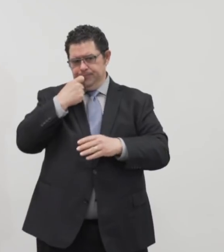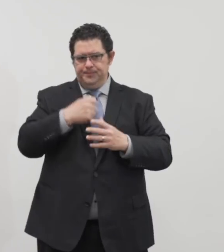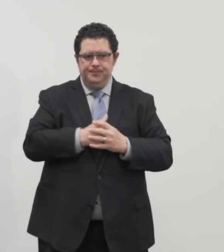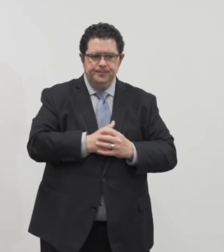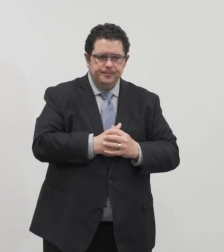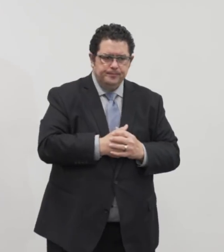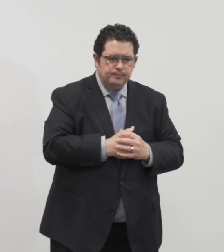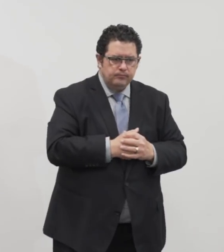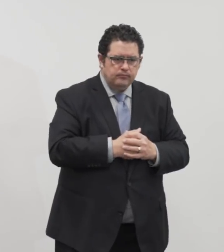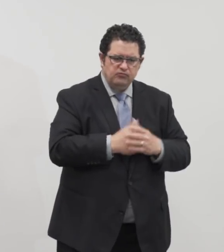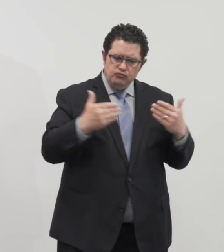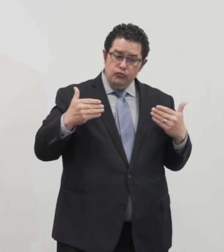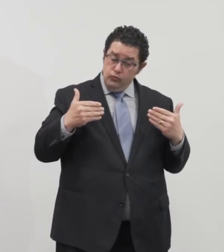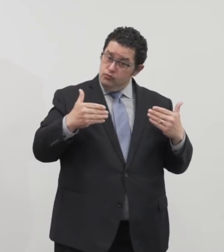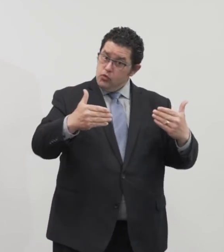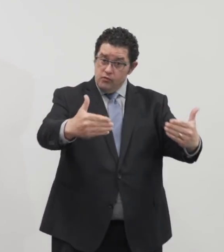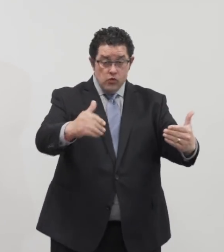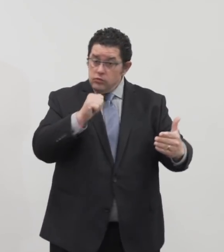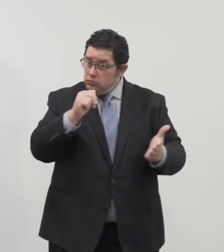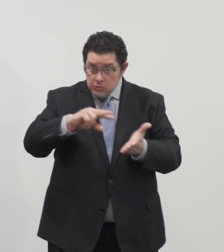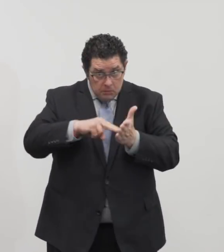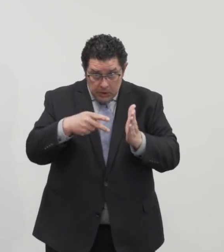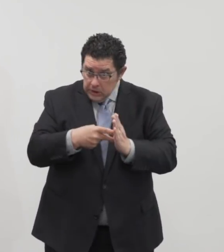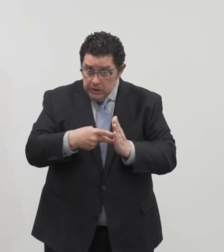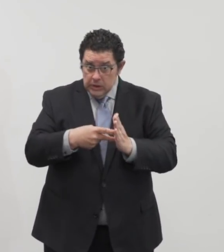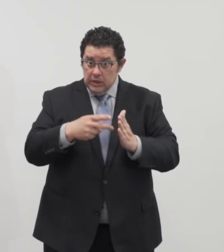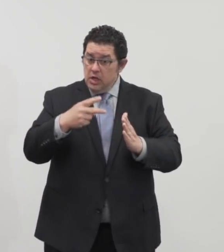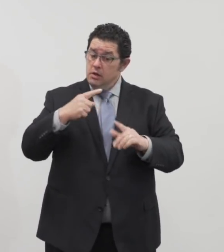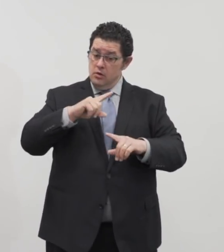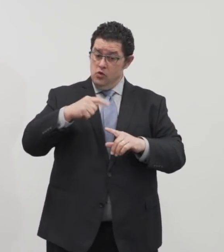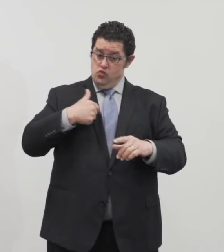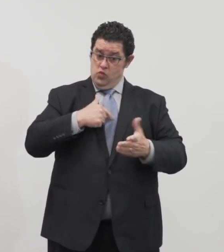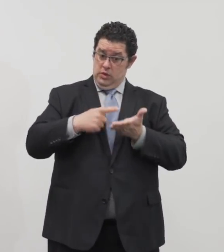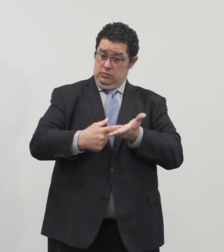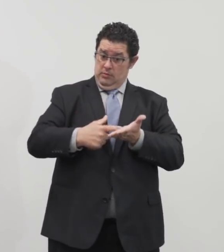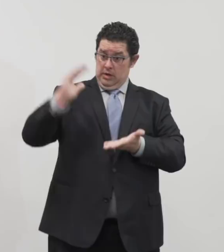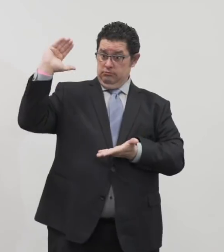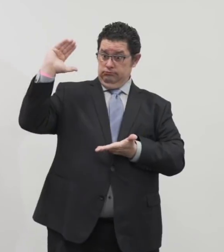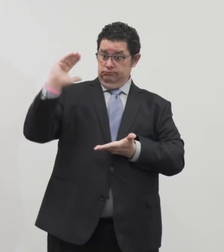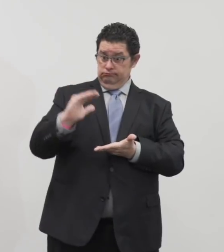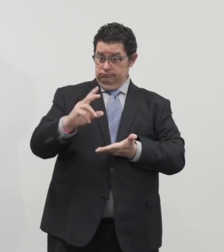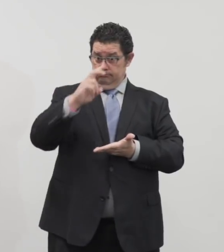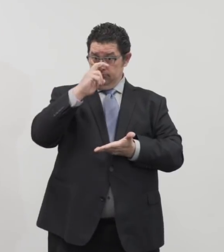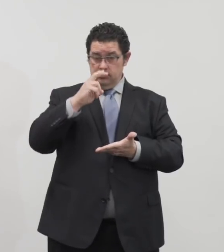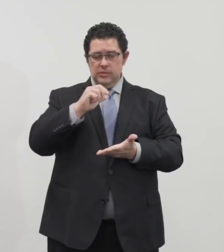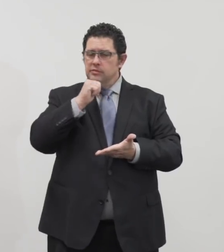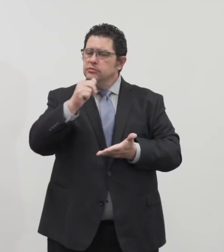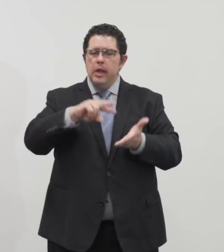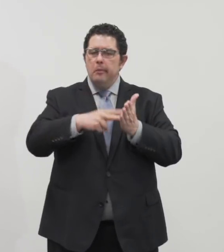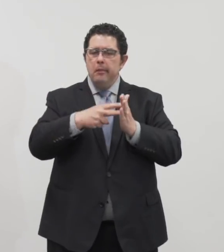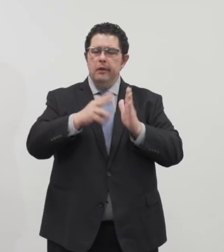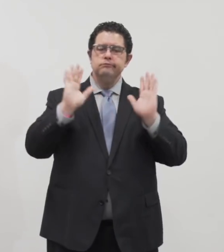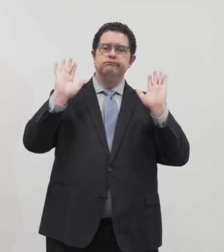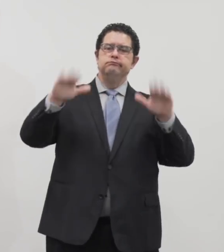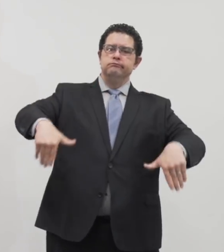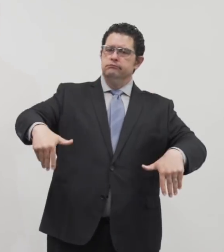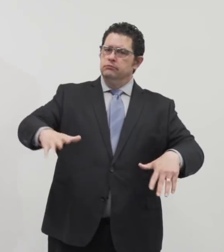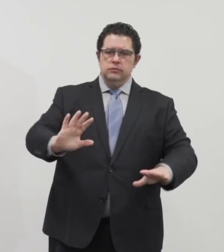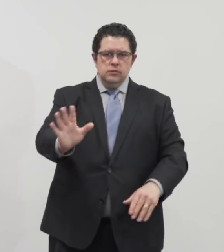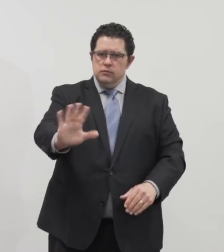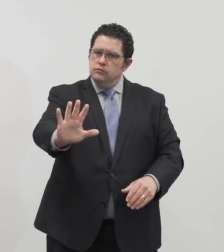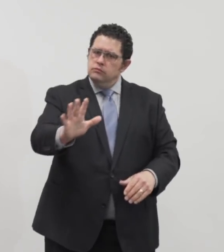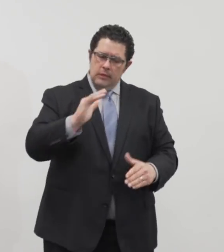Moving forward, this does not mean, as we start to discuss easing these orders, does not mean that we should let our guard down. This is a gradual